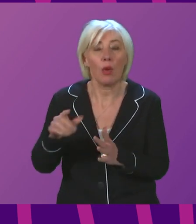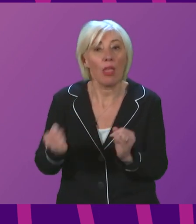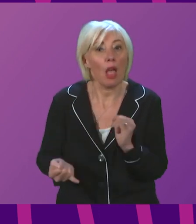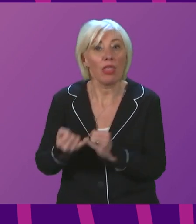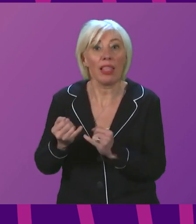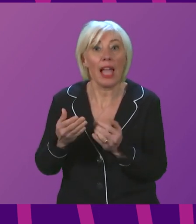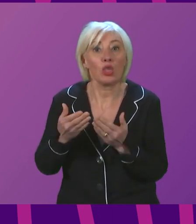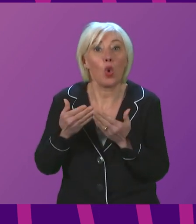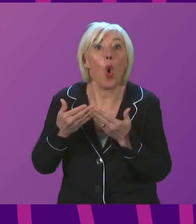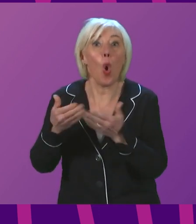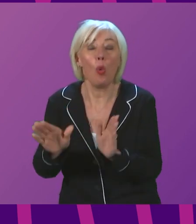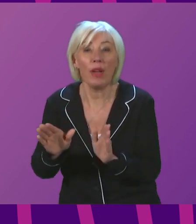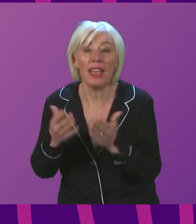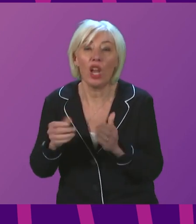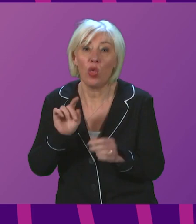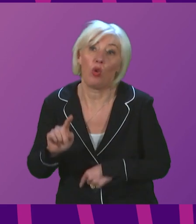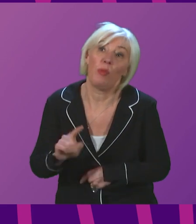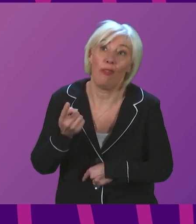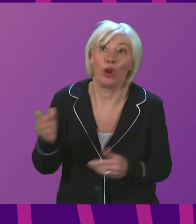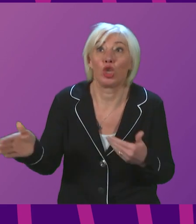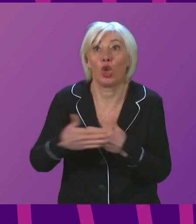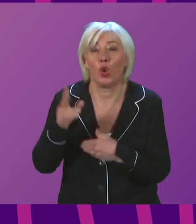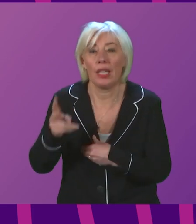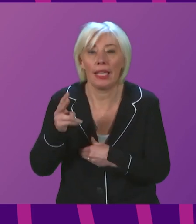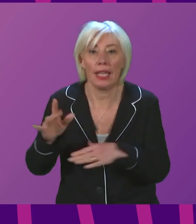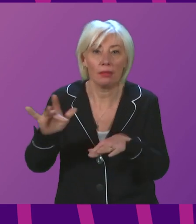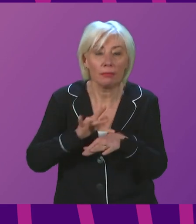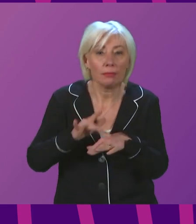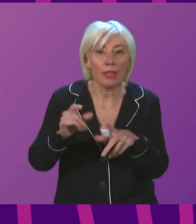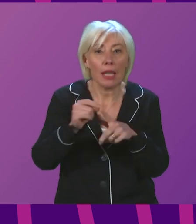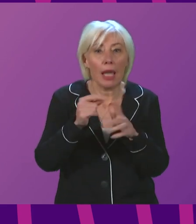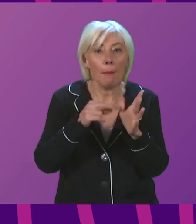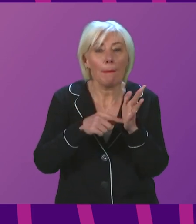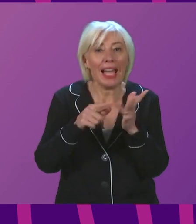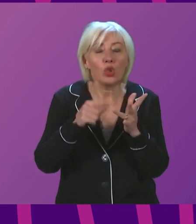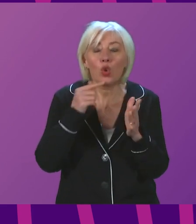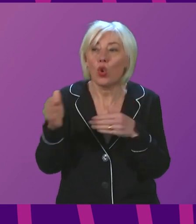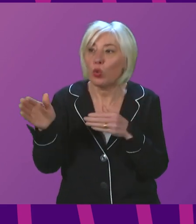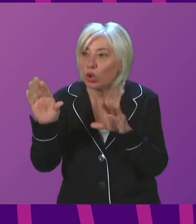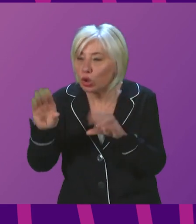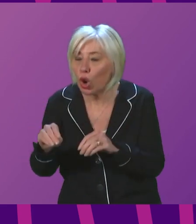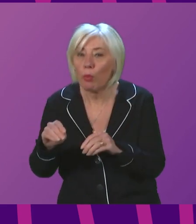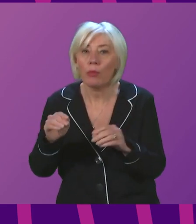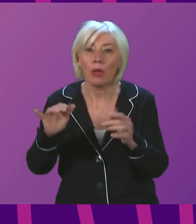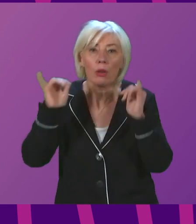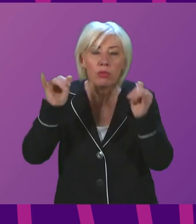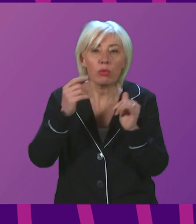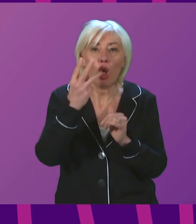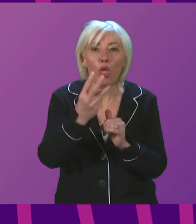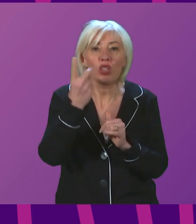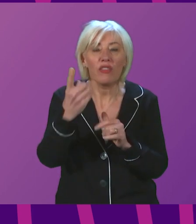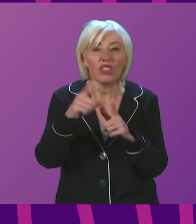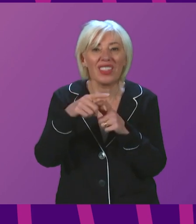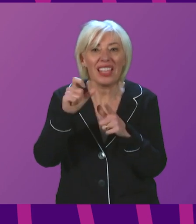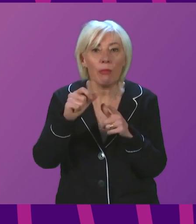reopen and they will be the first to be asked to close. Pantos and theatres will shut their doors. Stadiums will close. Hogmanay is cancelled